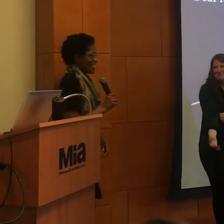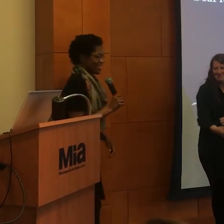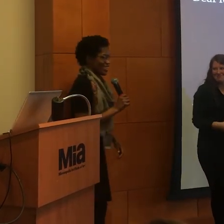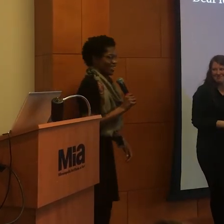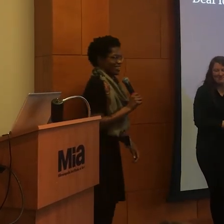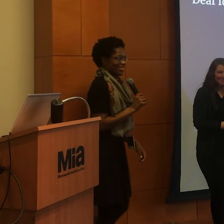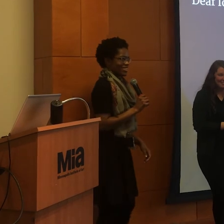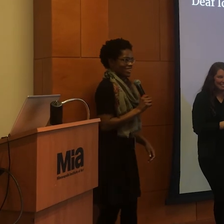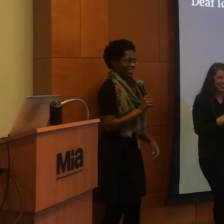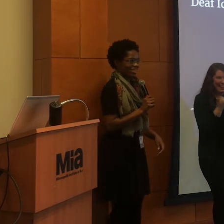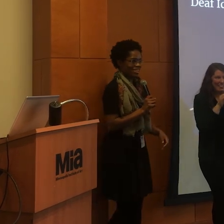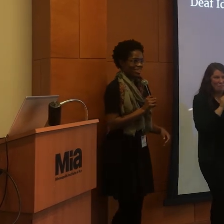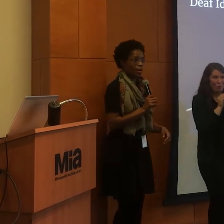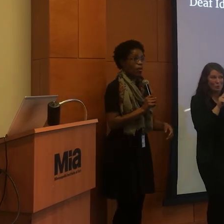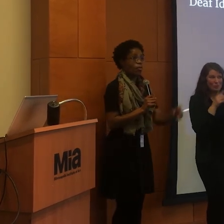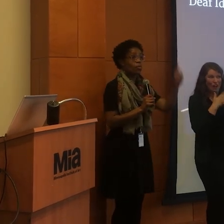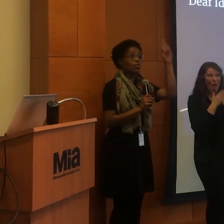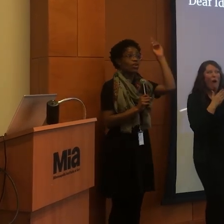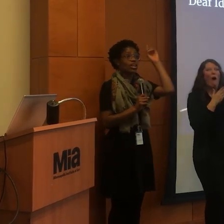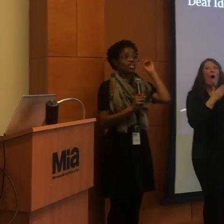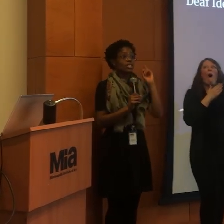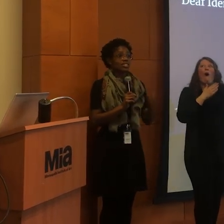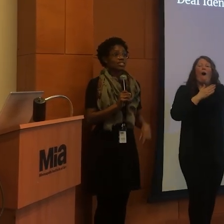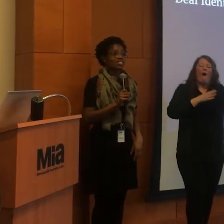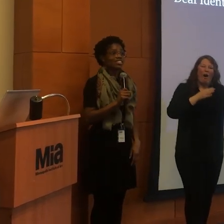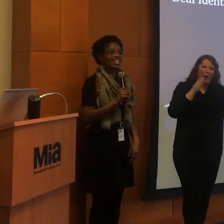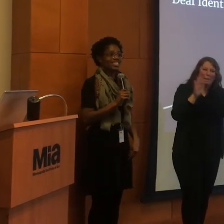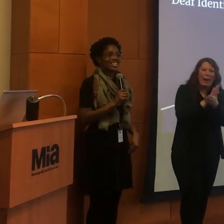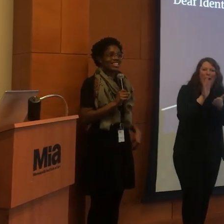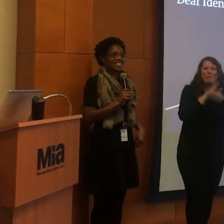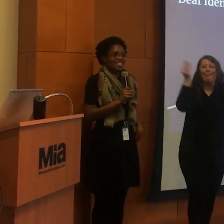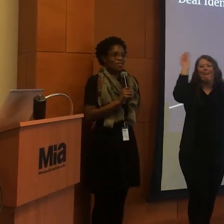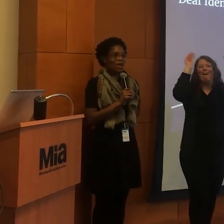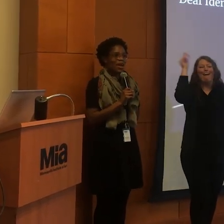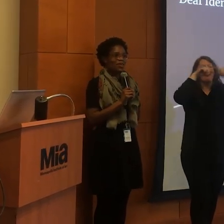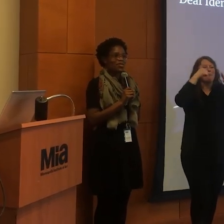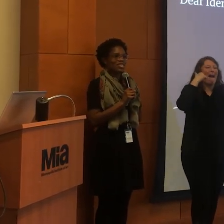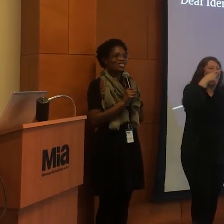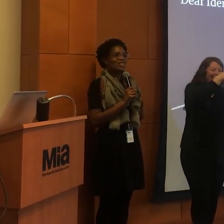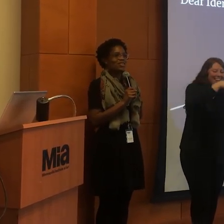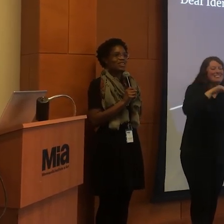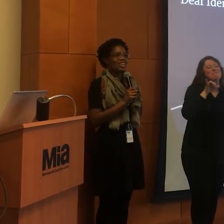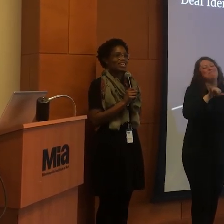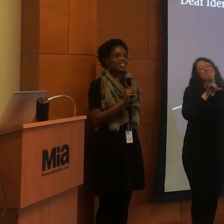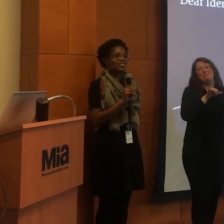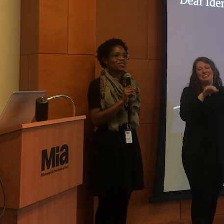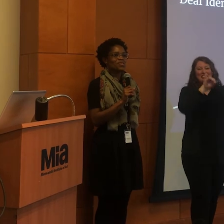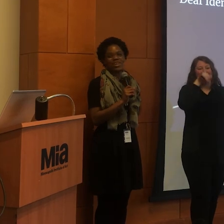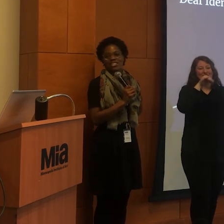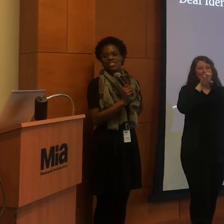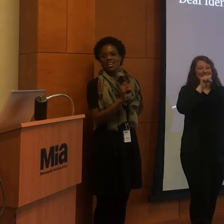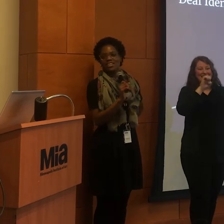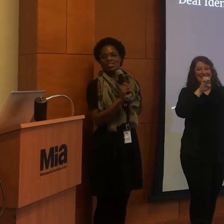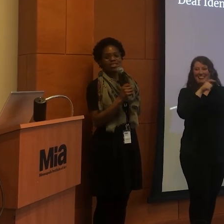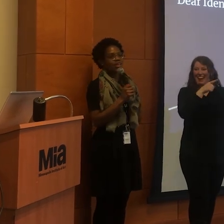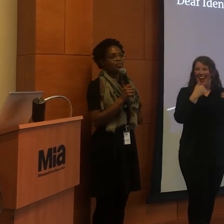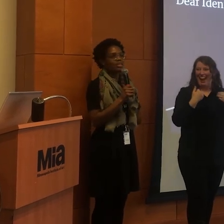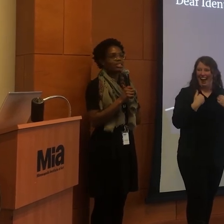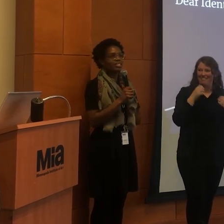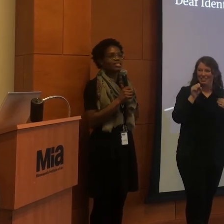Anything else to share? Oh! Jesse is in the back with surveys. Ooh, I did not get everything on my list.